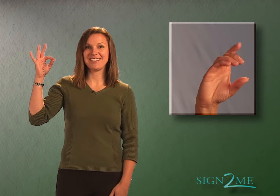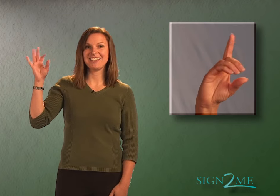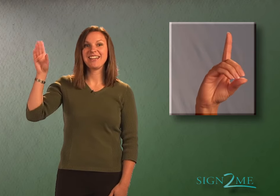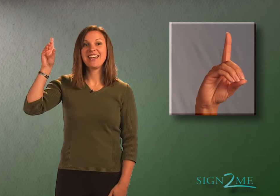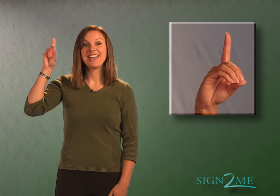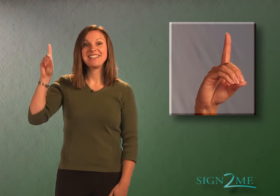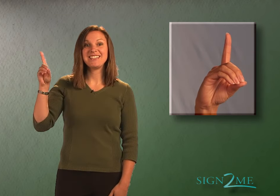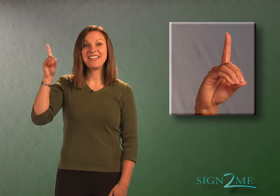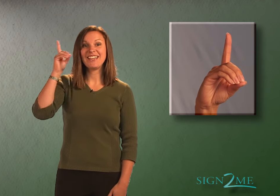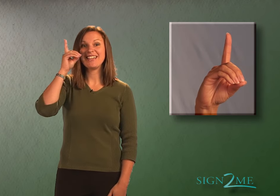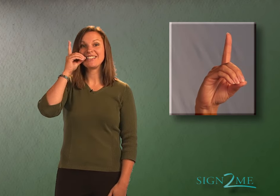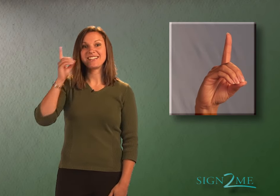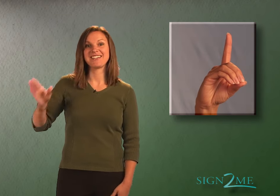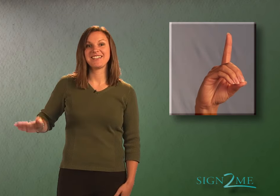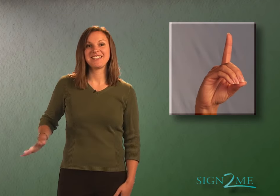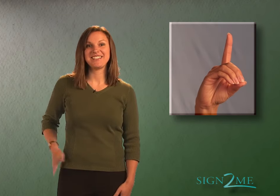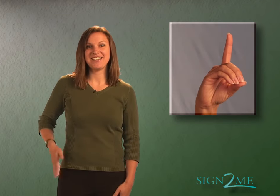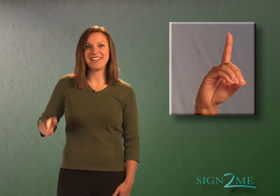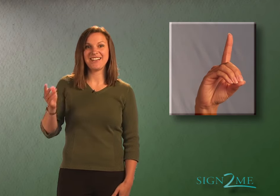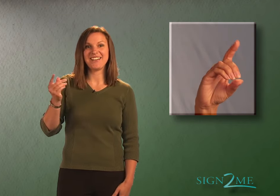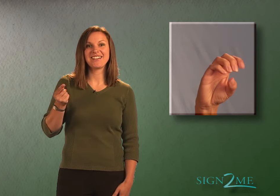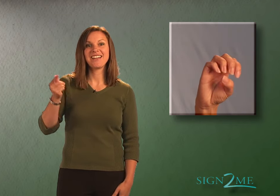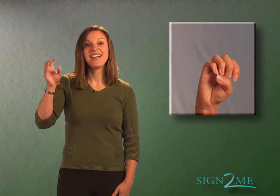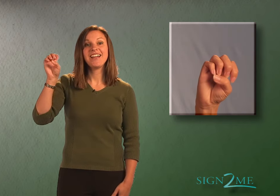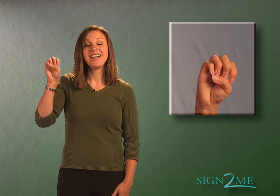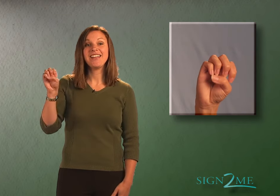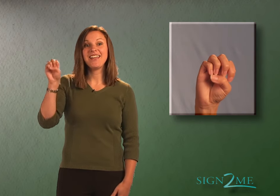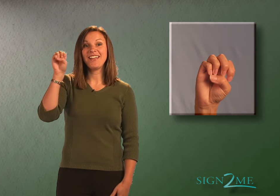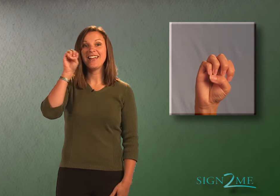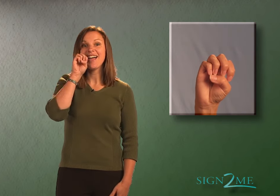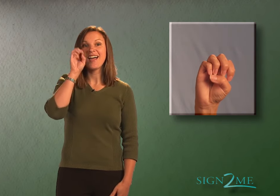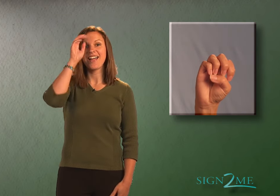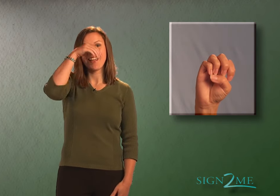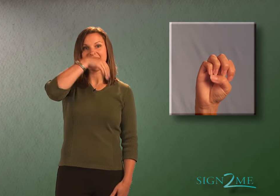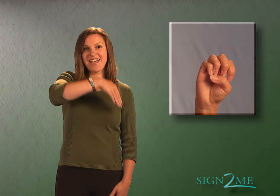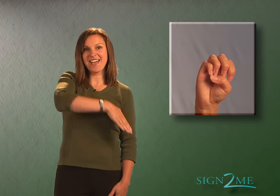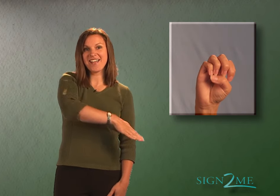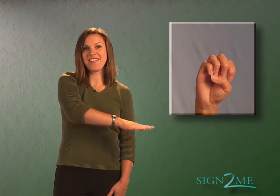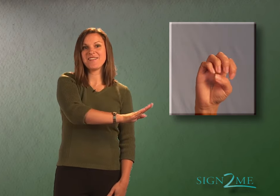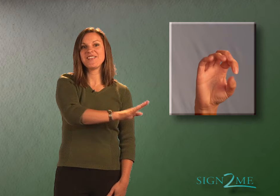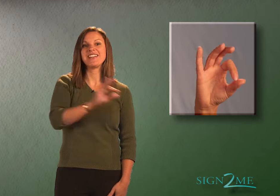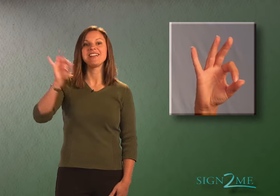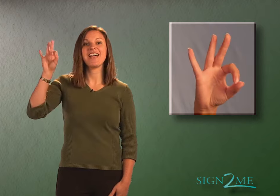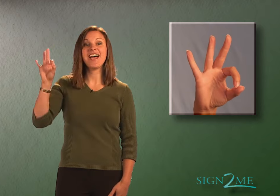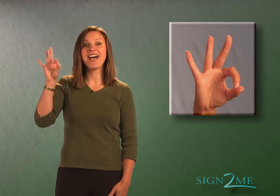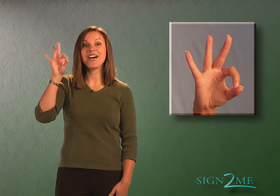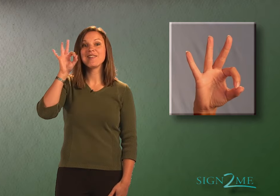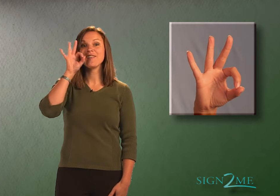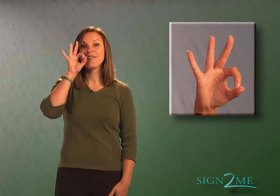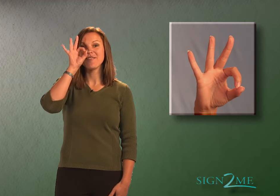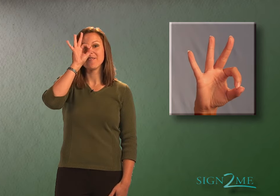D. Dog E. Elephant F.